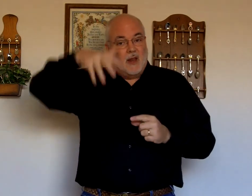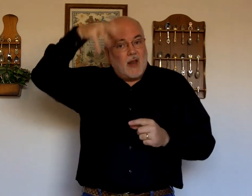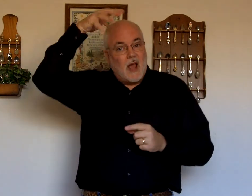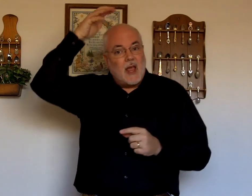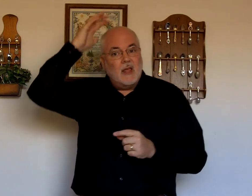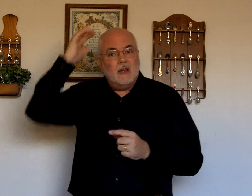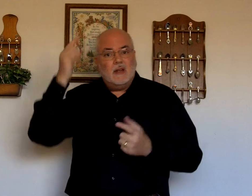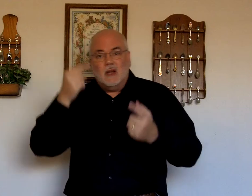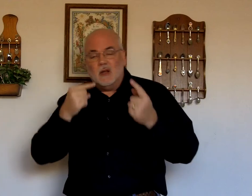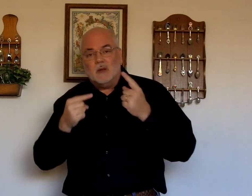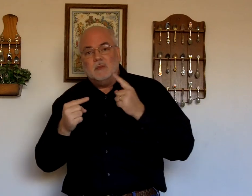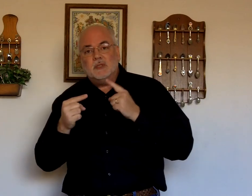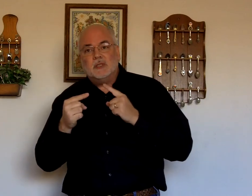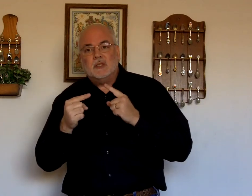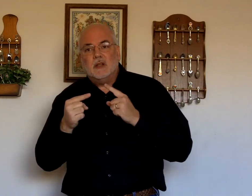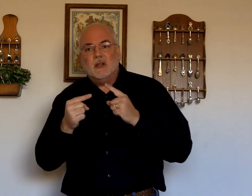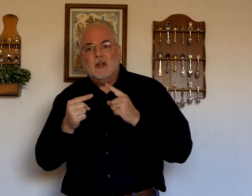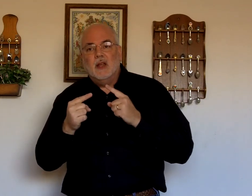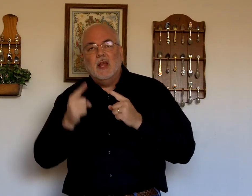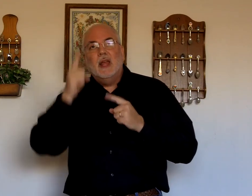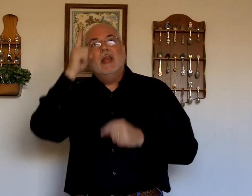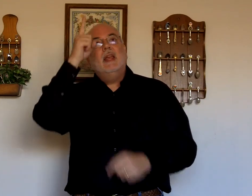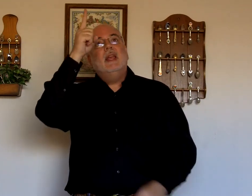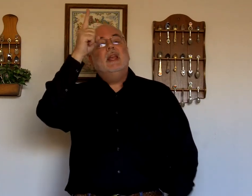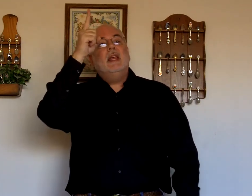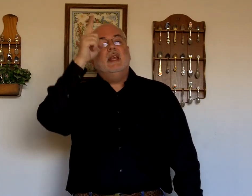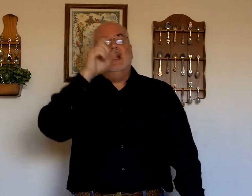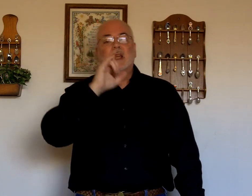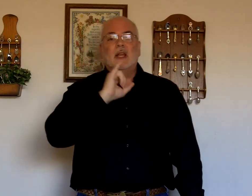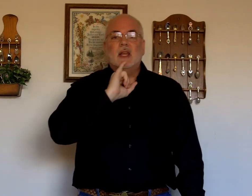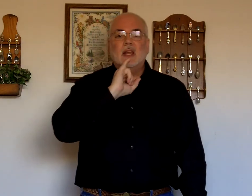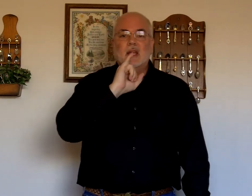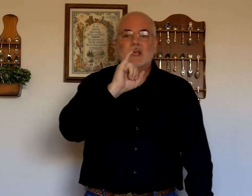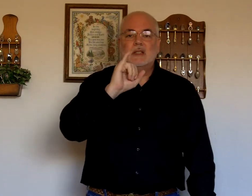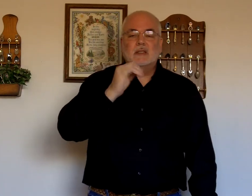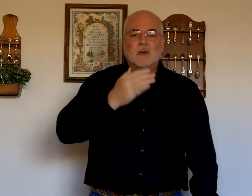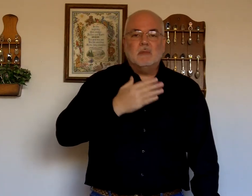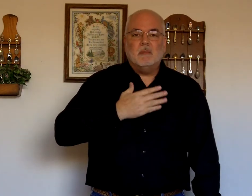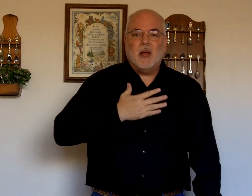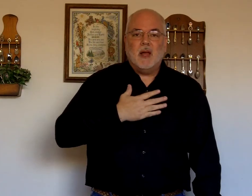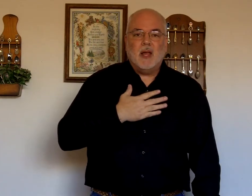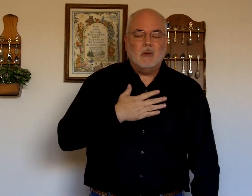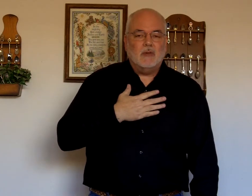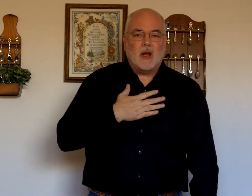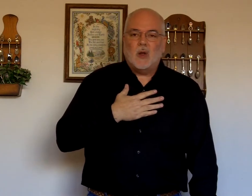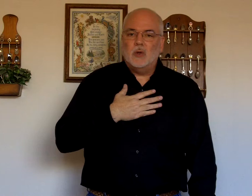lion. Comes. He. Is. My. Victory.